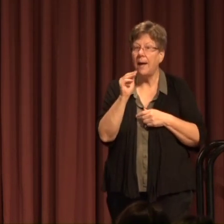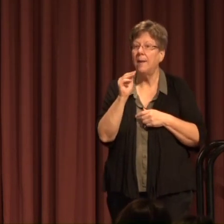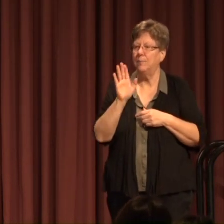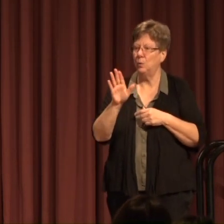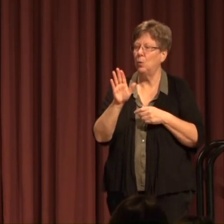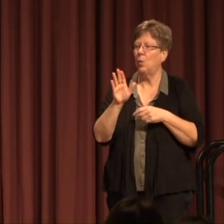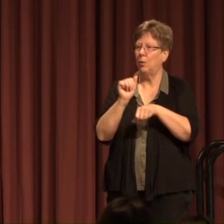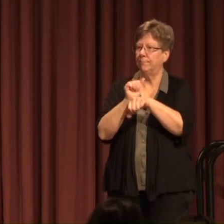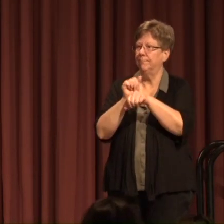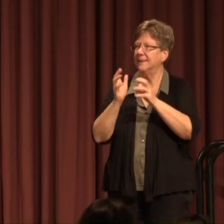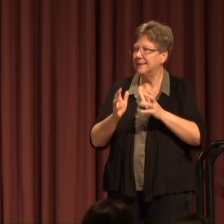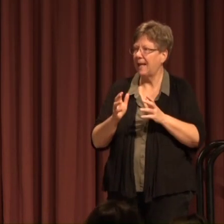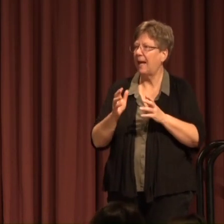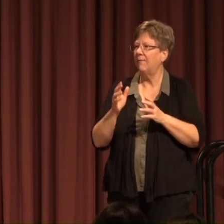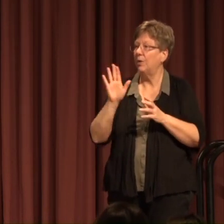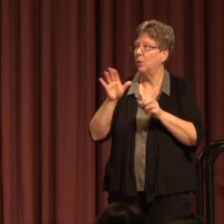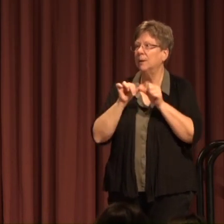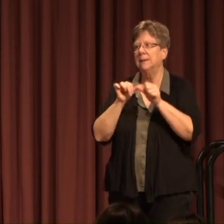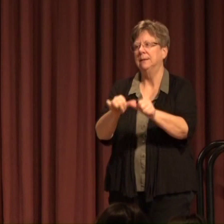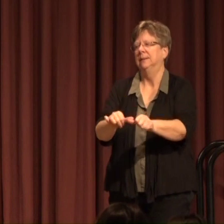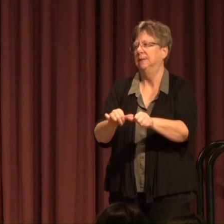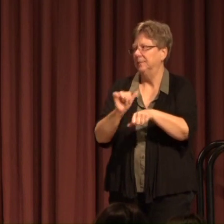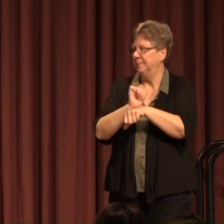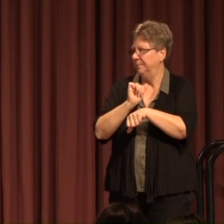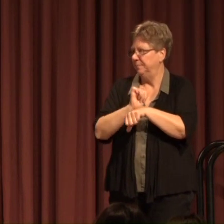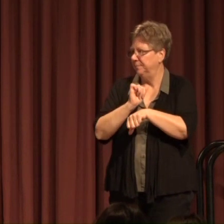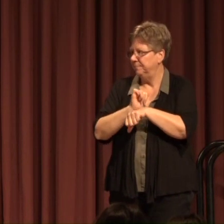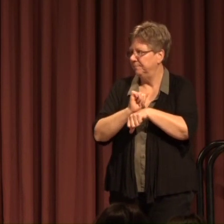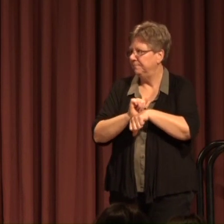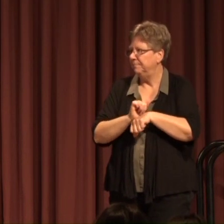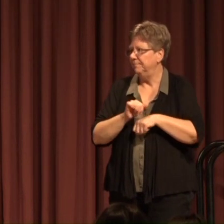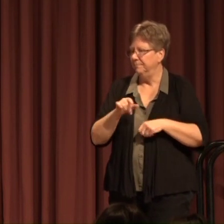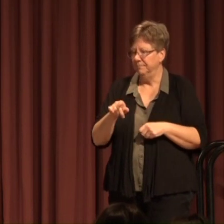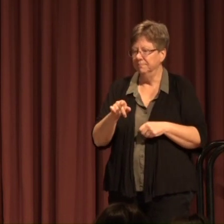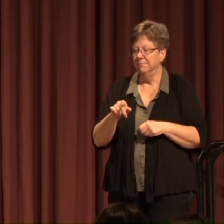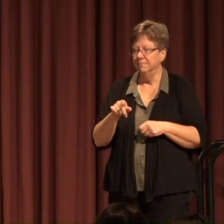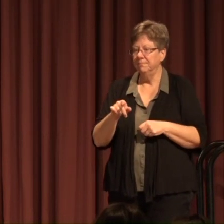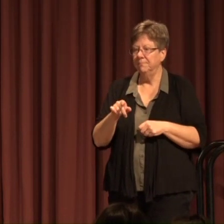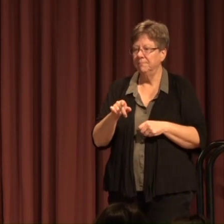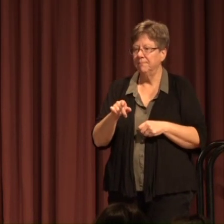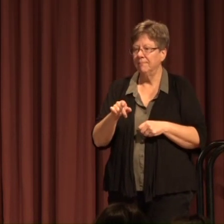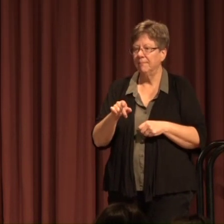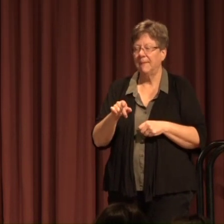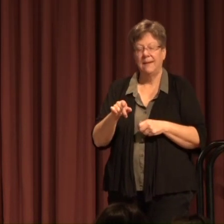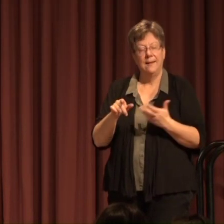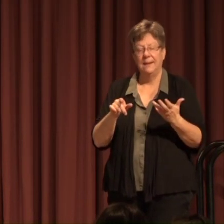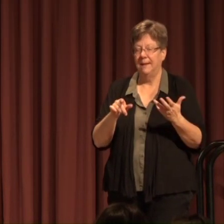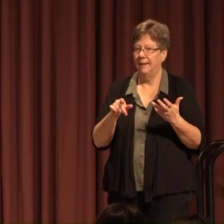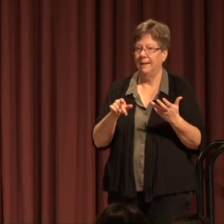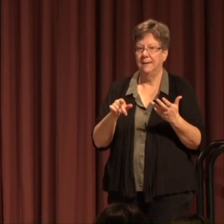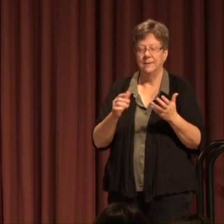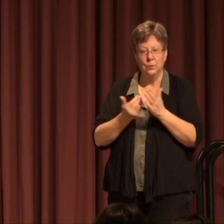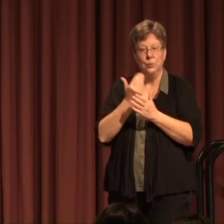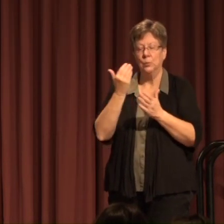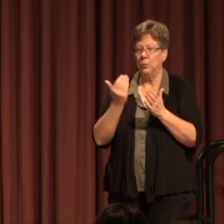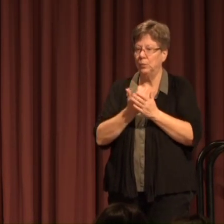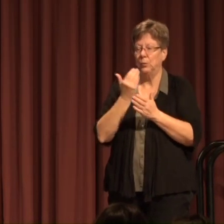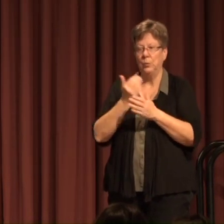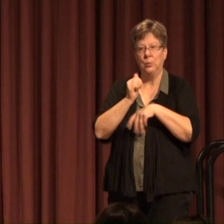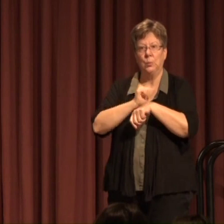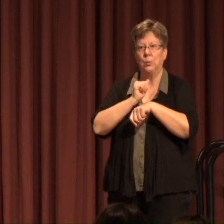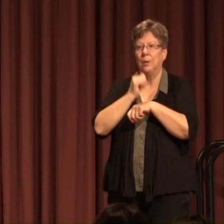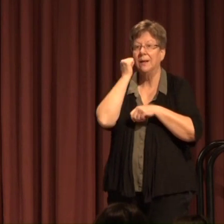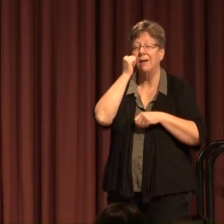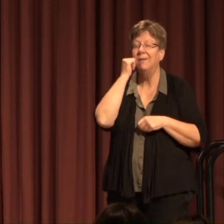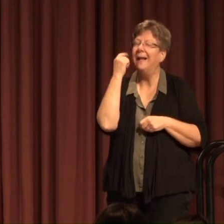your staff For your continued work It is plowing new ground It looks